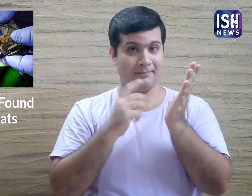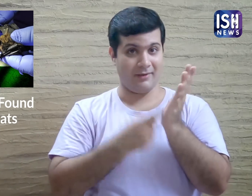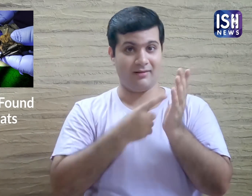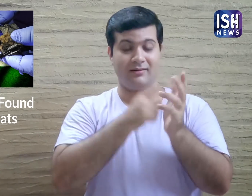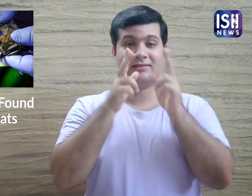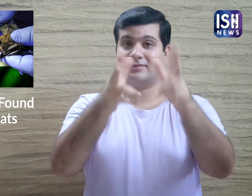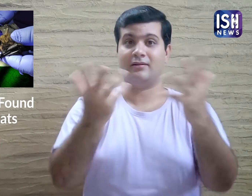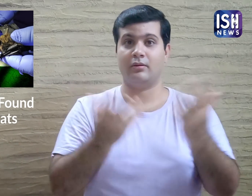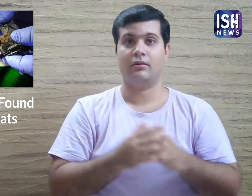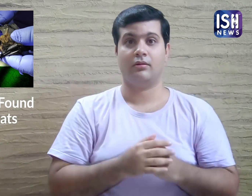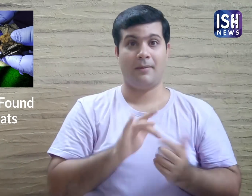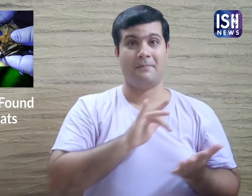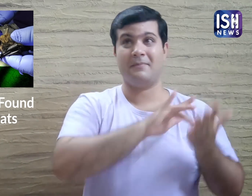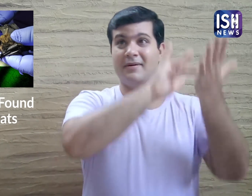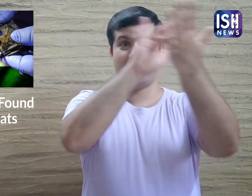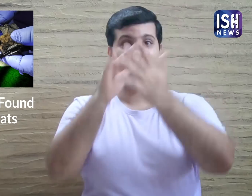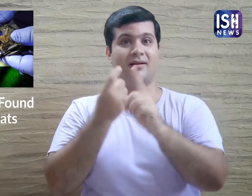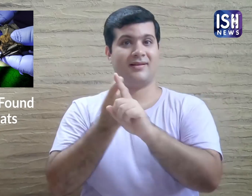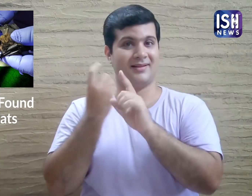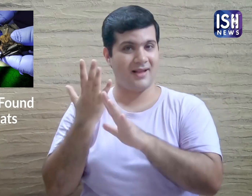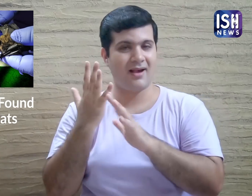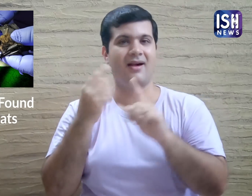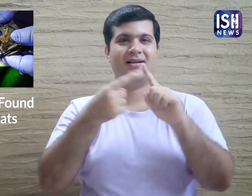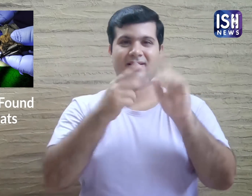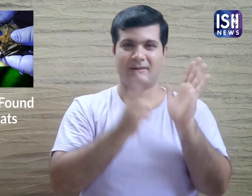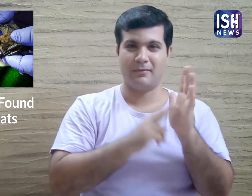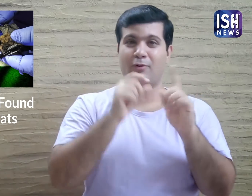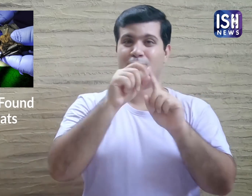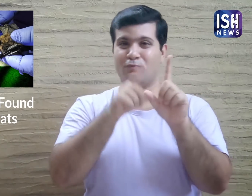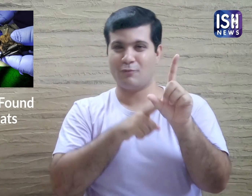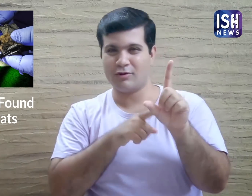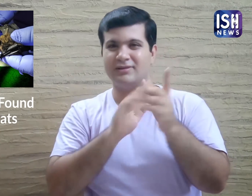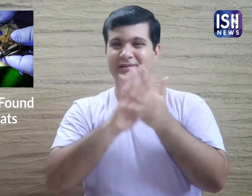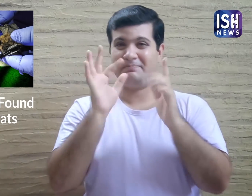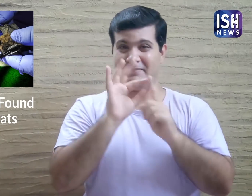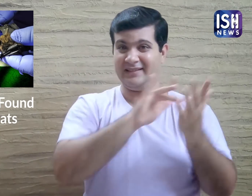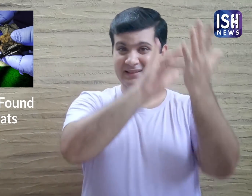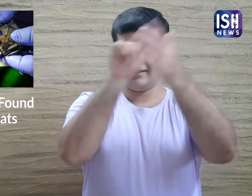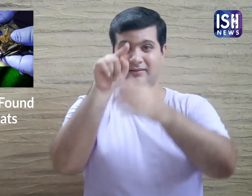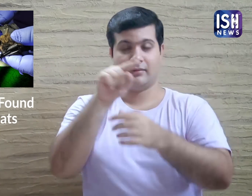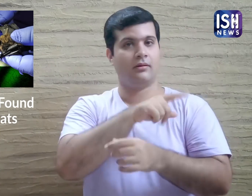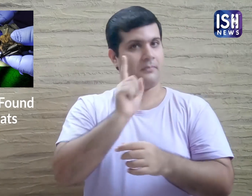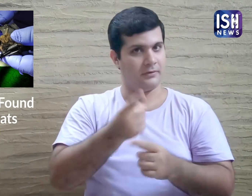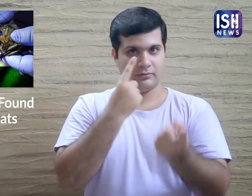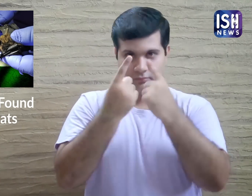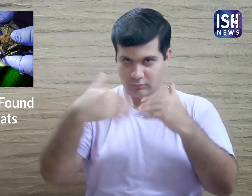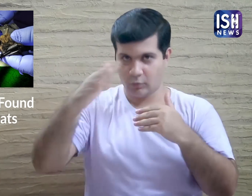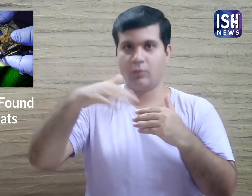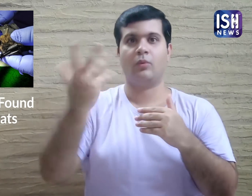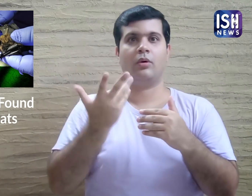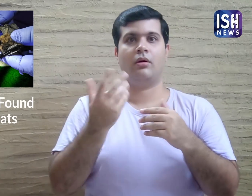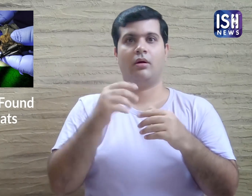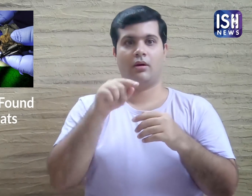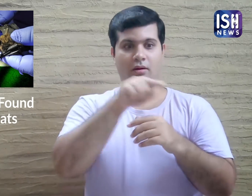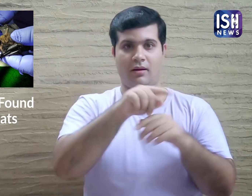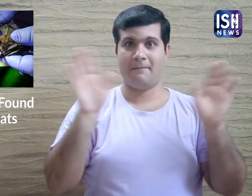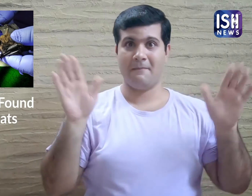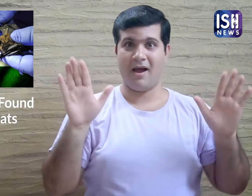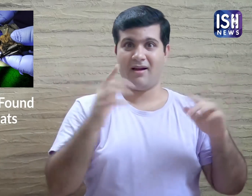Now in places where the bats have tested positive, other animals